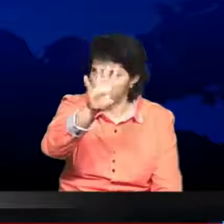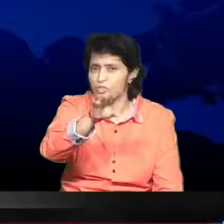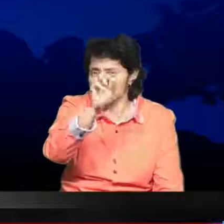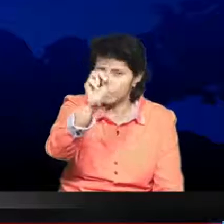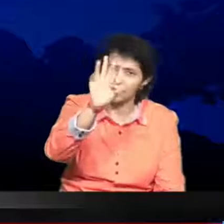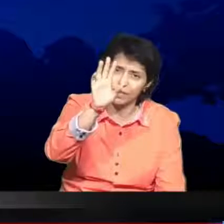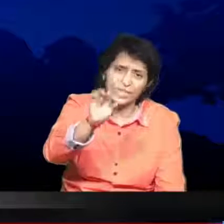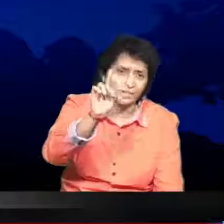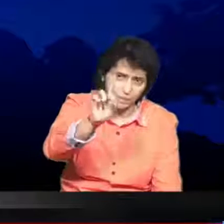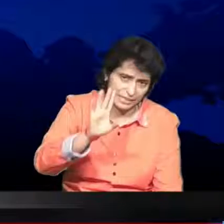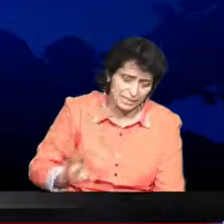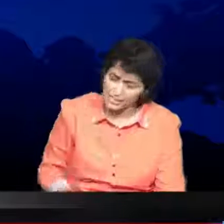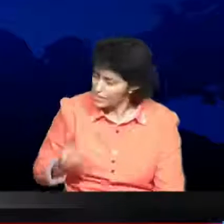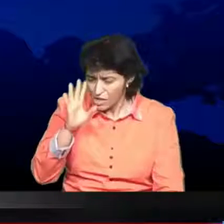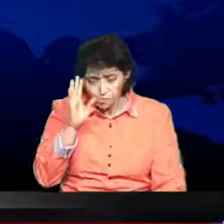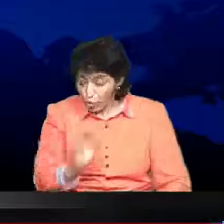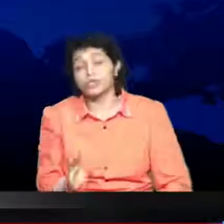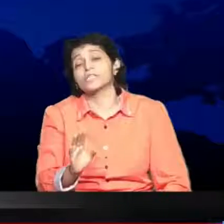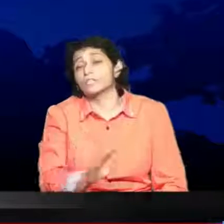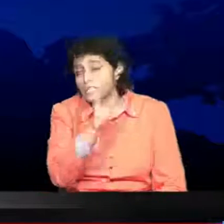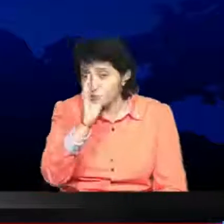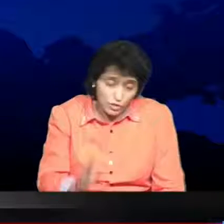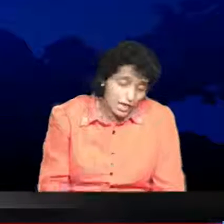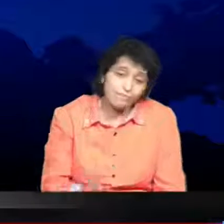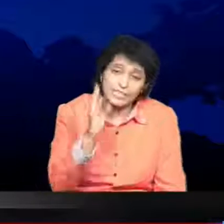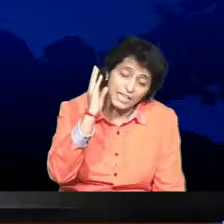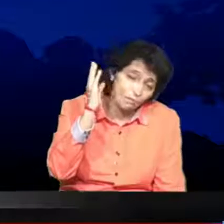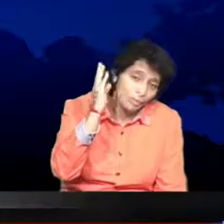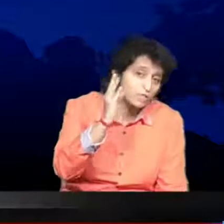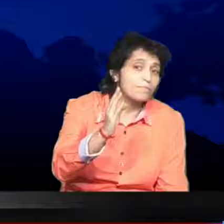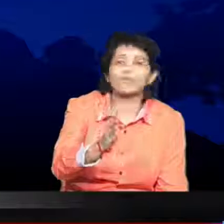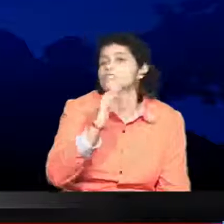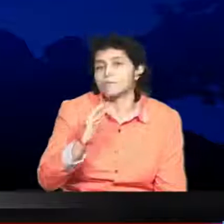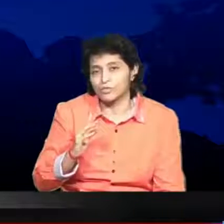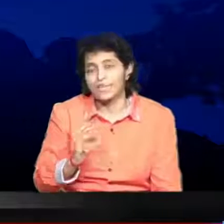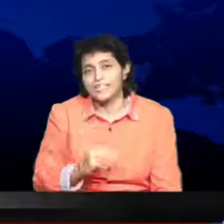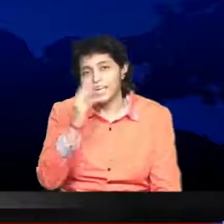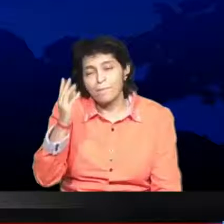can understand that in 15 minutes there one data. There lot of and bad. You don't have to But we